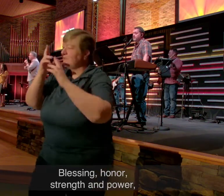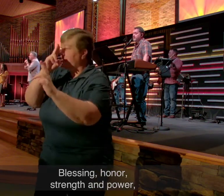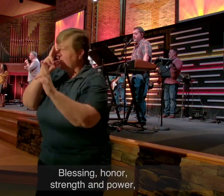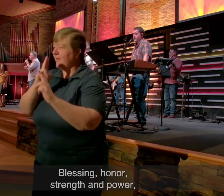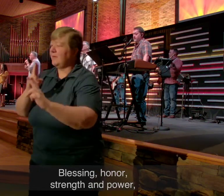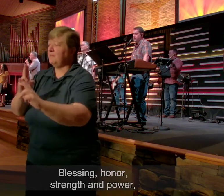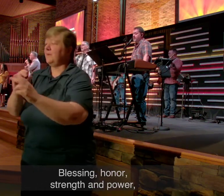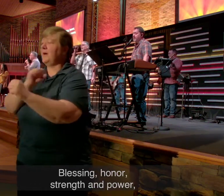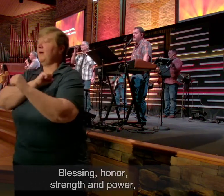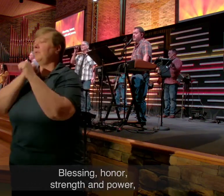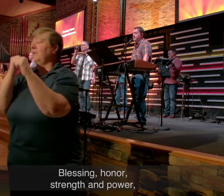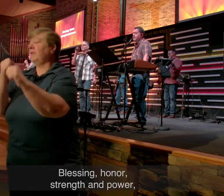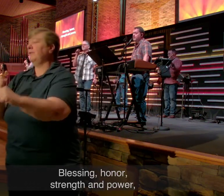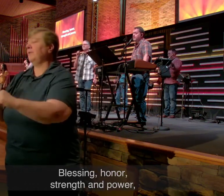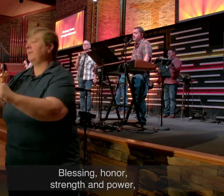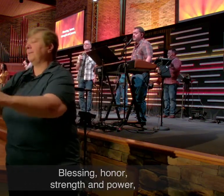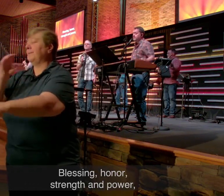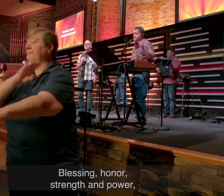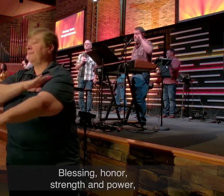strength, and power.